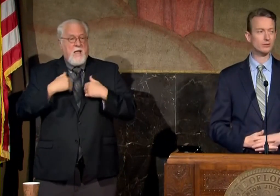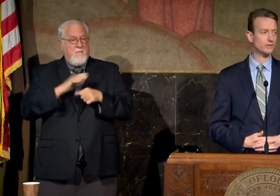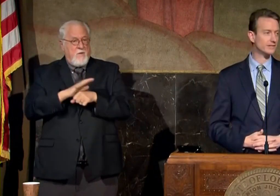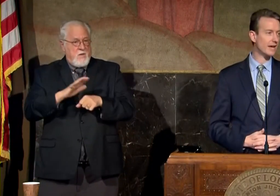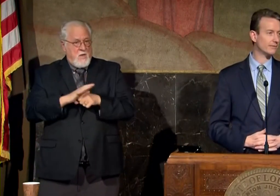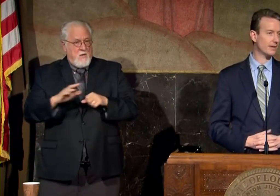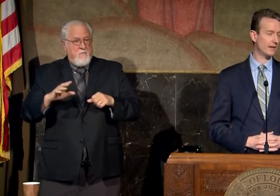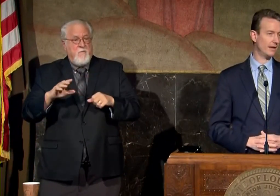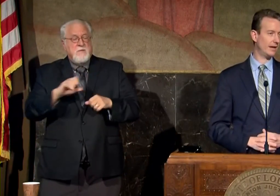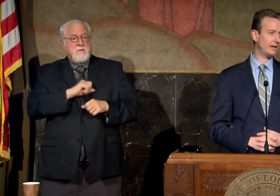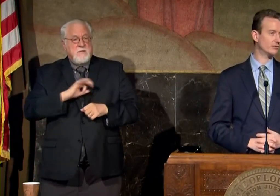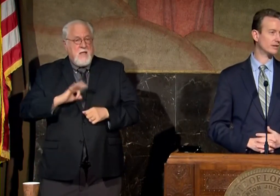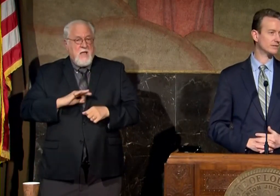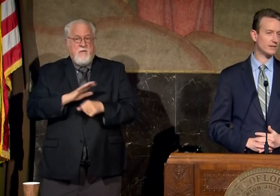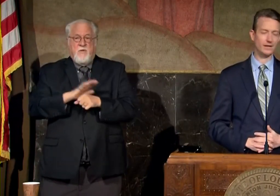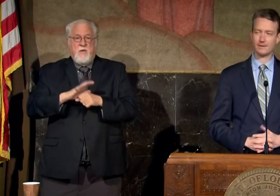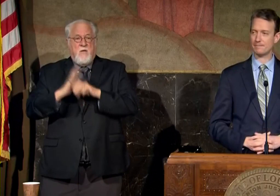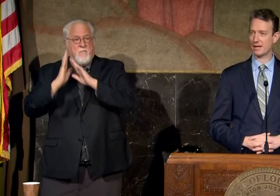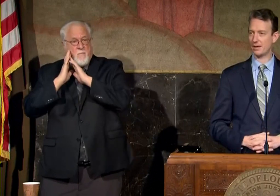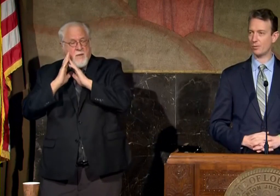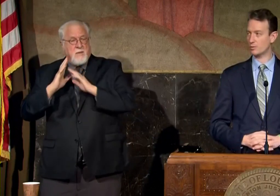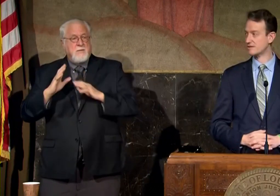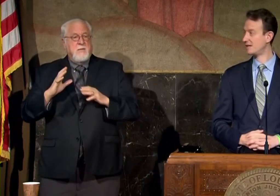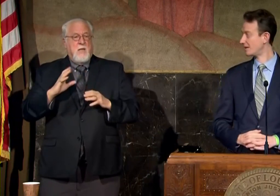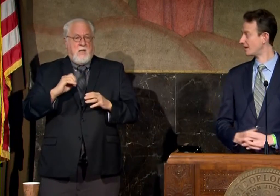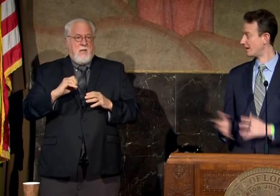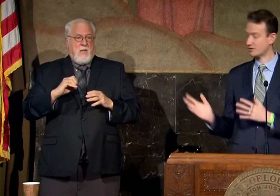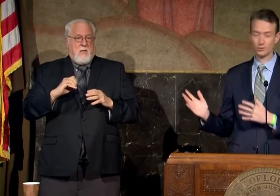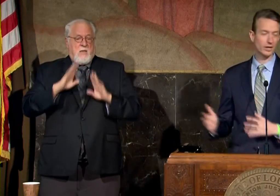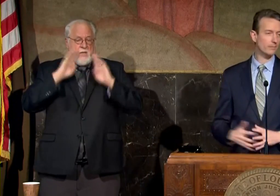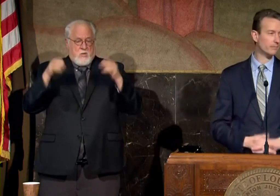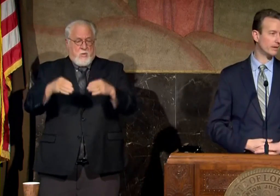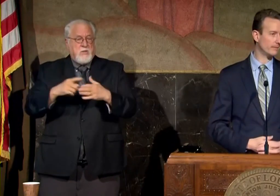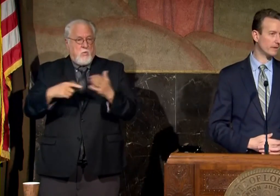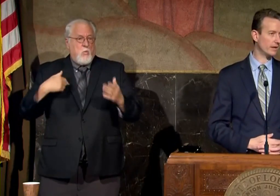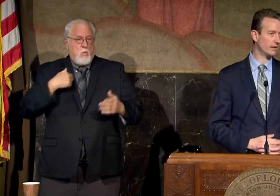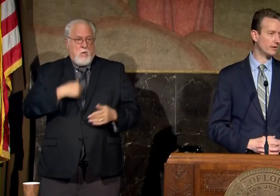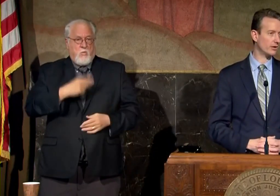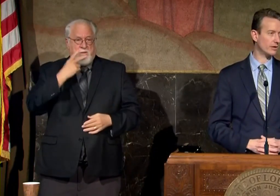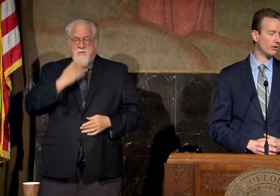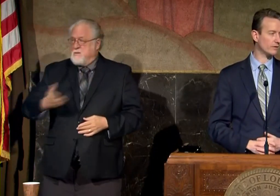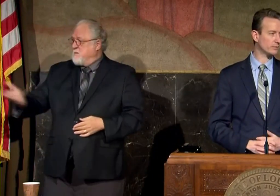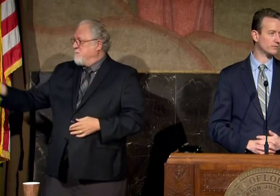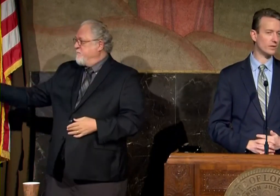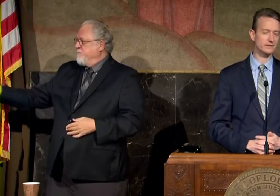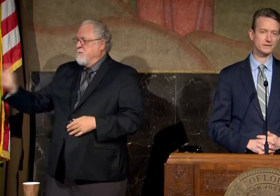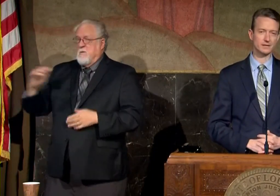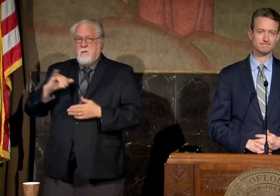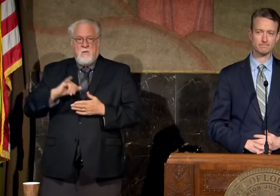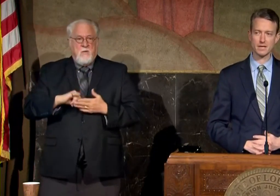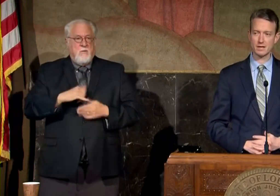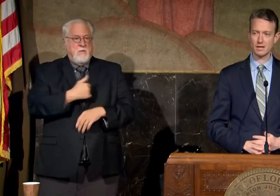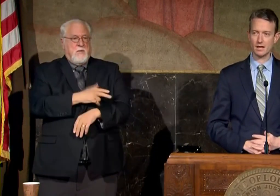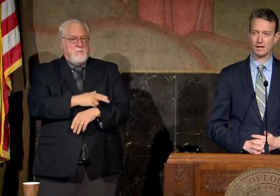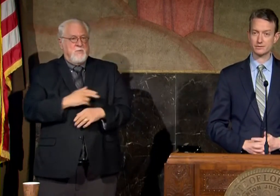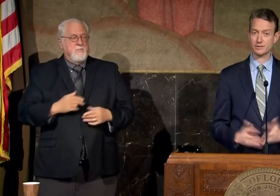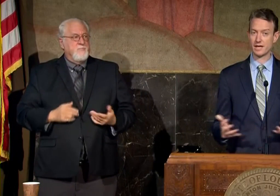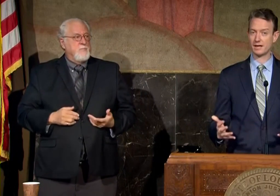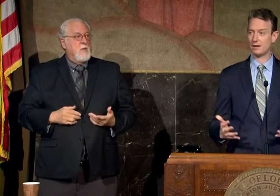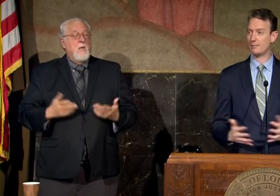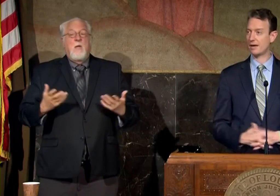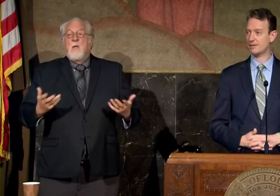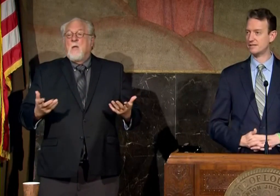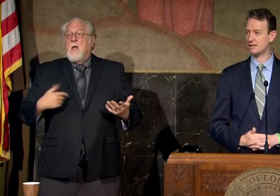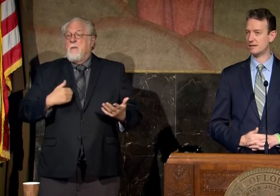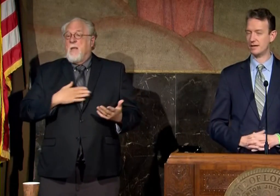have adequate staff and address what we're seeing uh showing up uh in our in our hospitals across the state uh so with